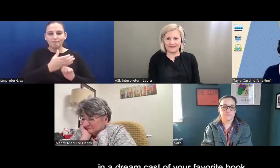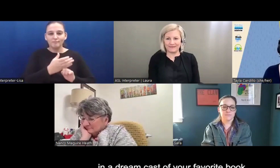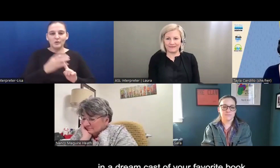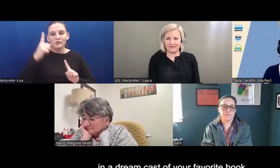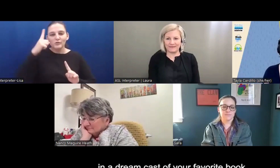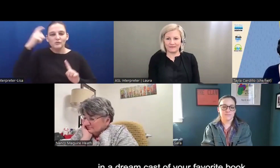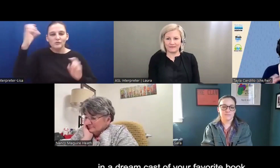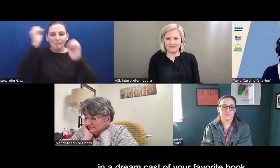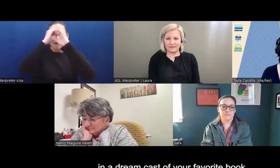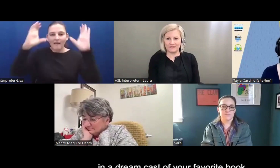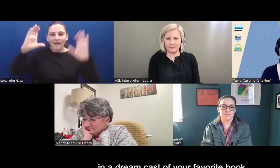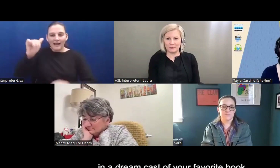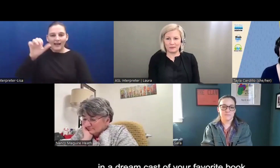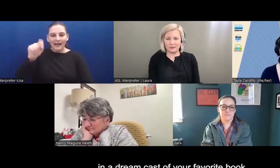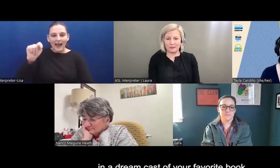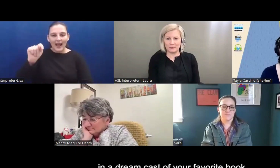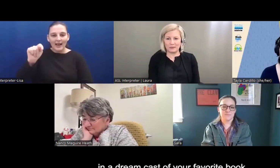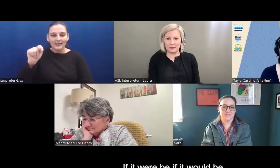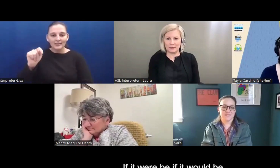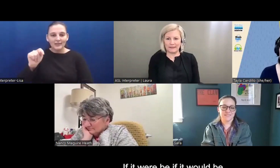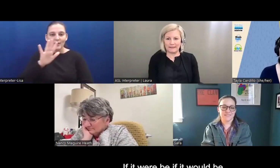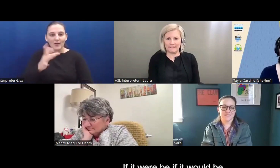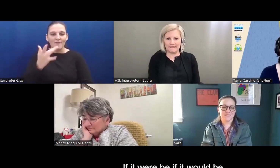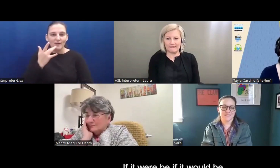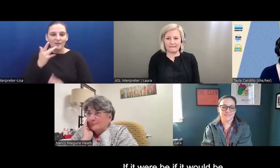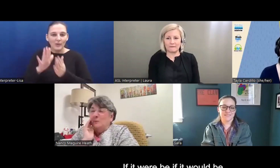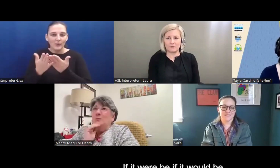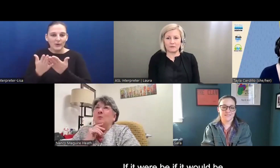of a book of your favorite book.